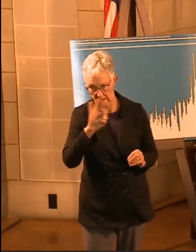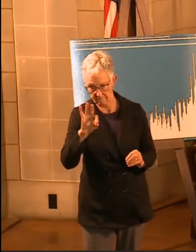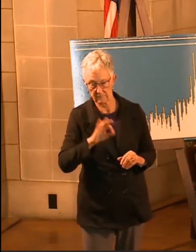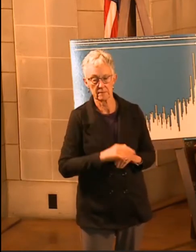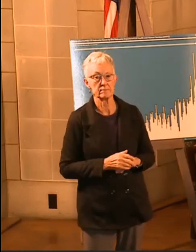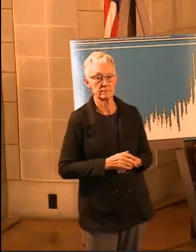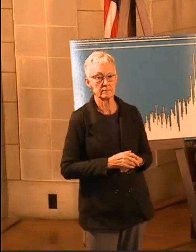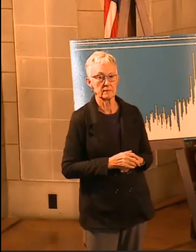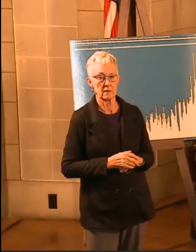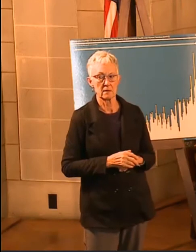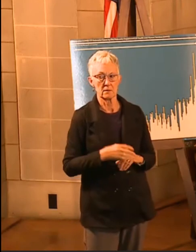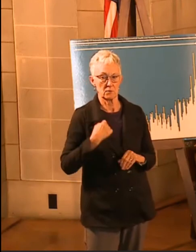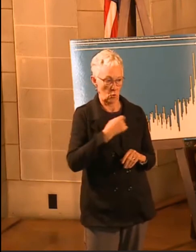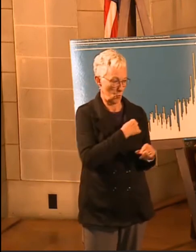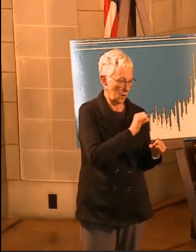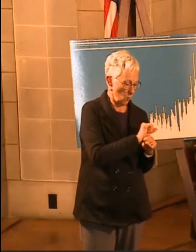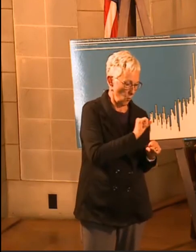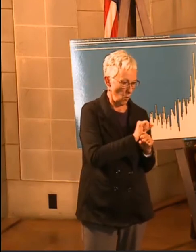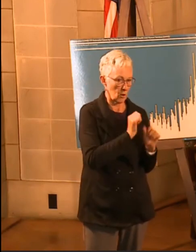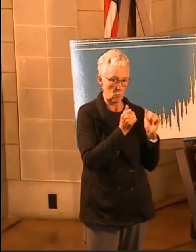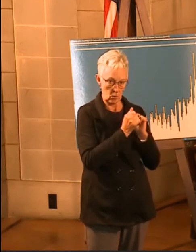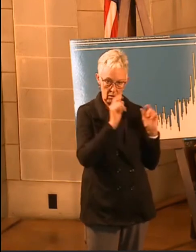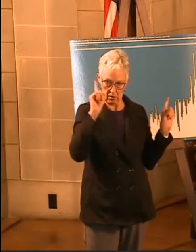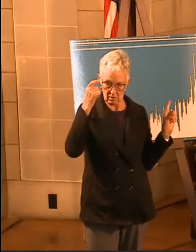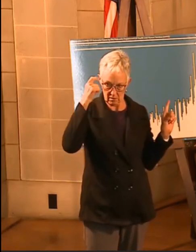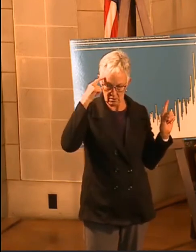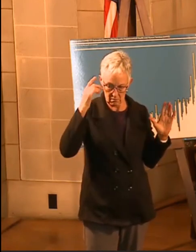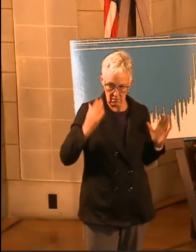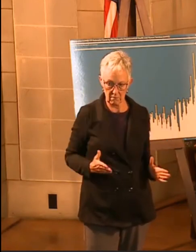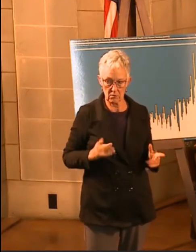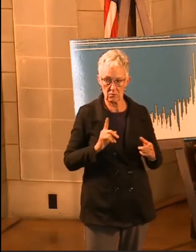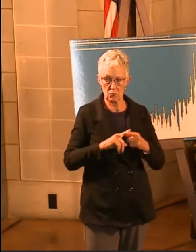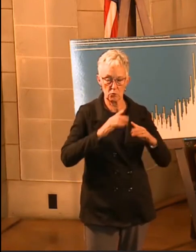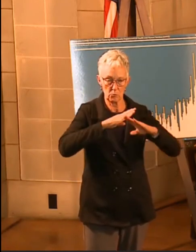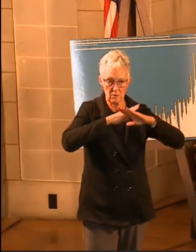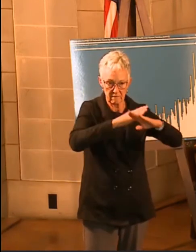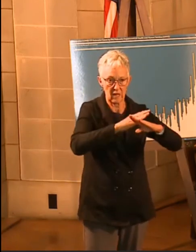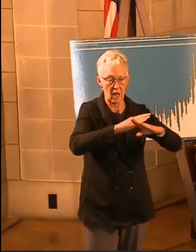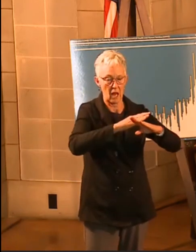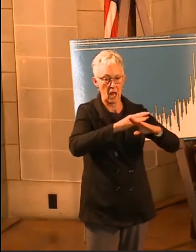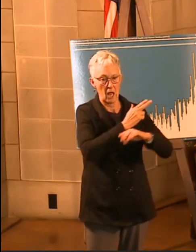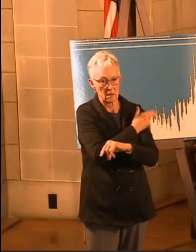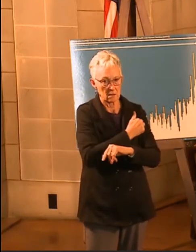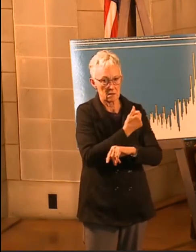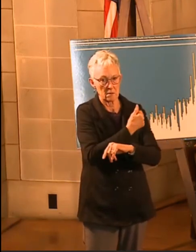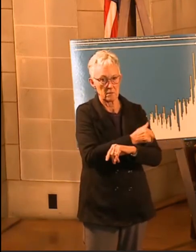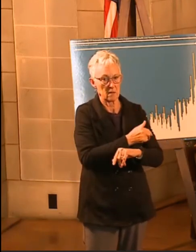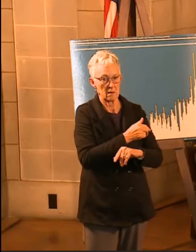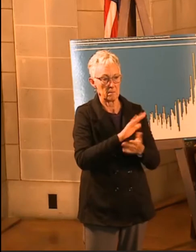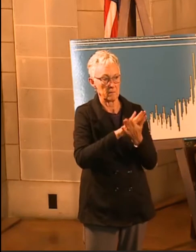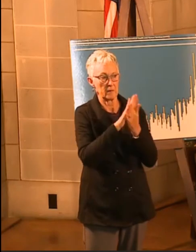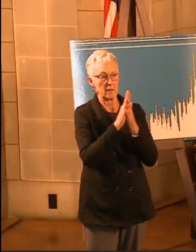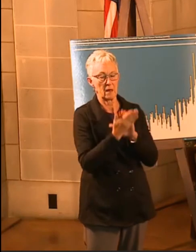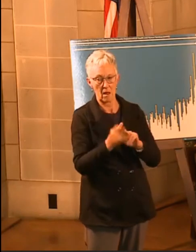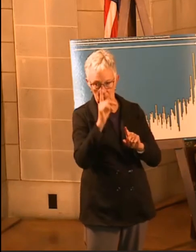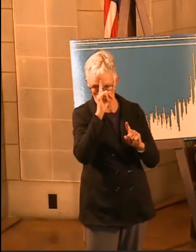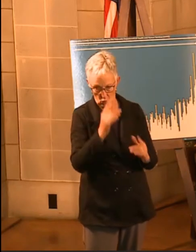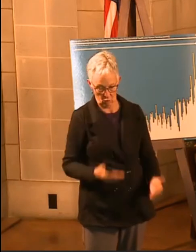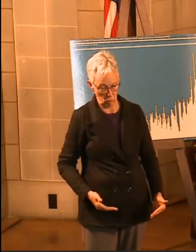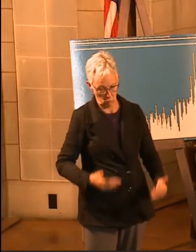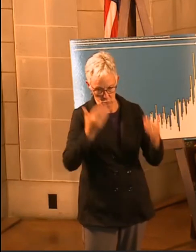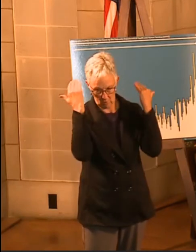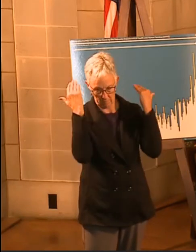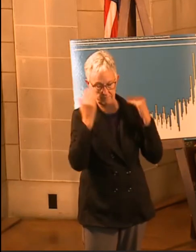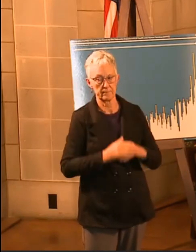capacity throughout this pandemic. And as he mentions almost at all press briefings, I'm in communication with the